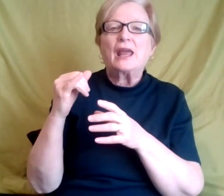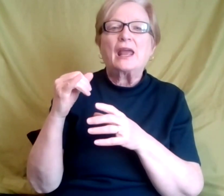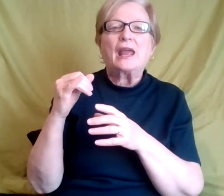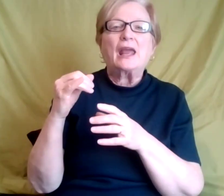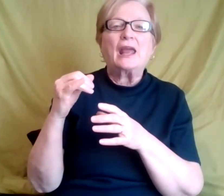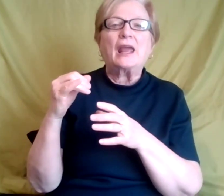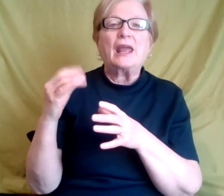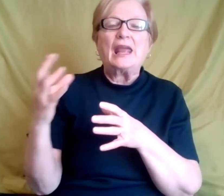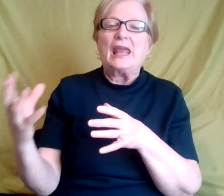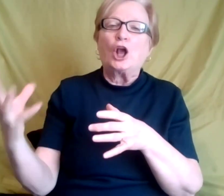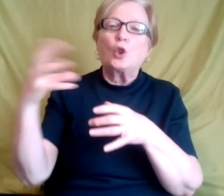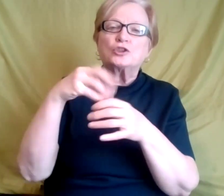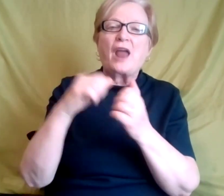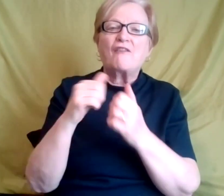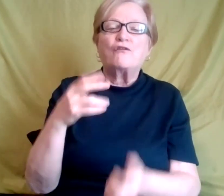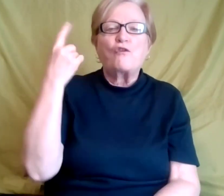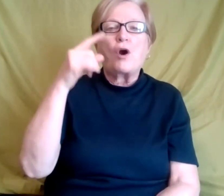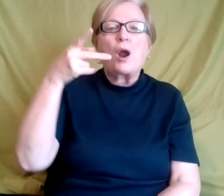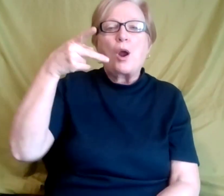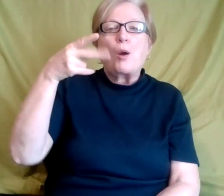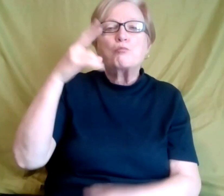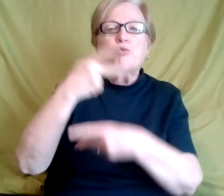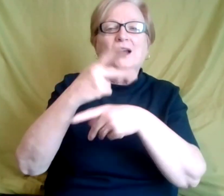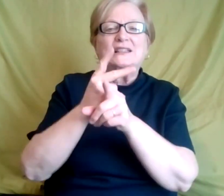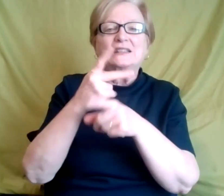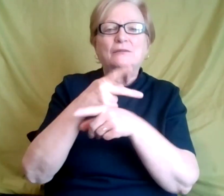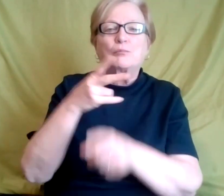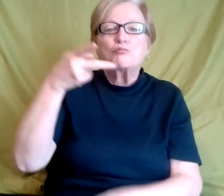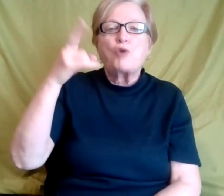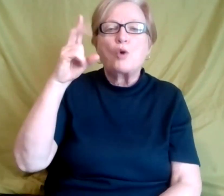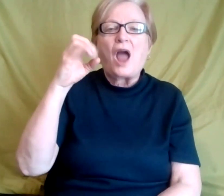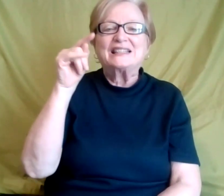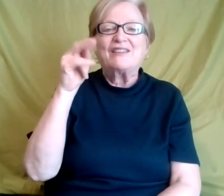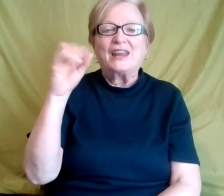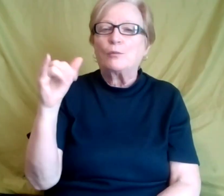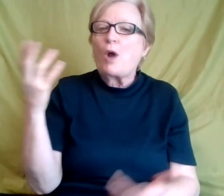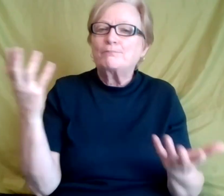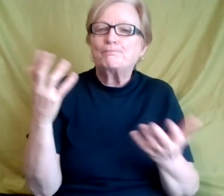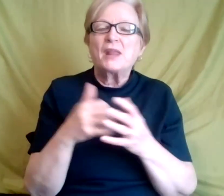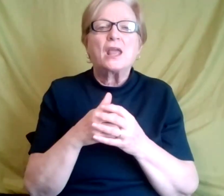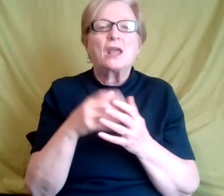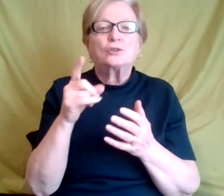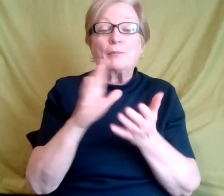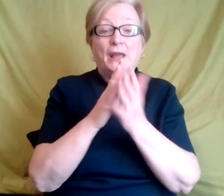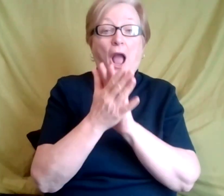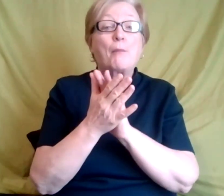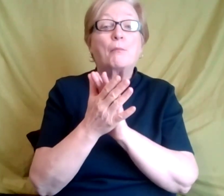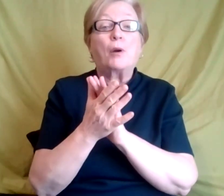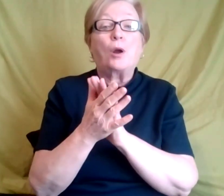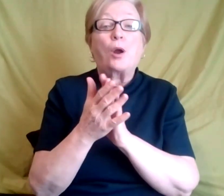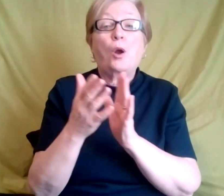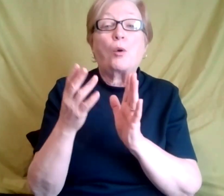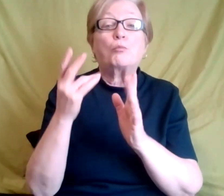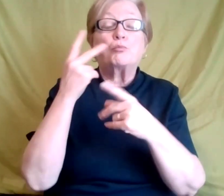productivity? I will tell you, um, when it comes to being productive and